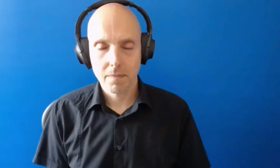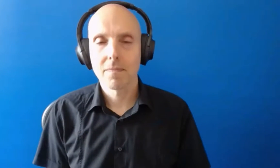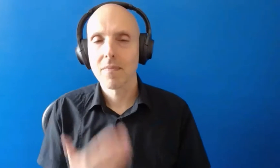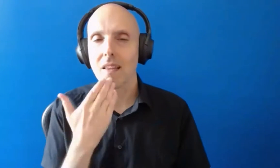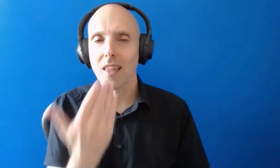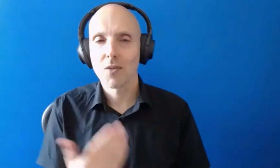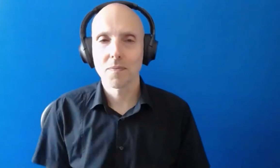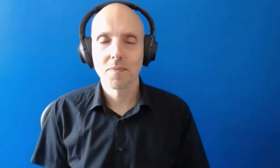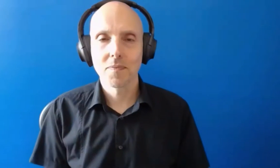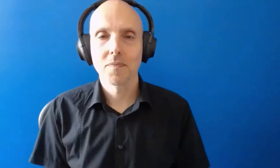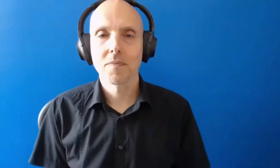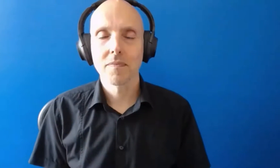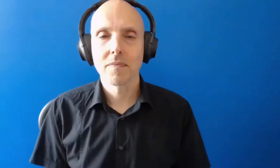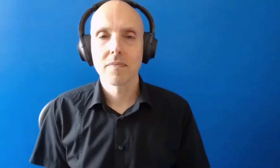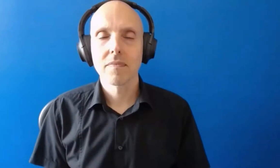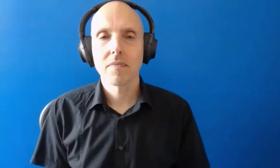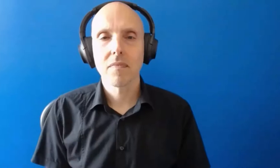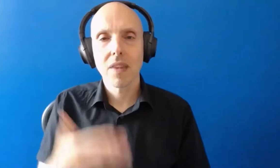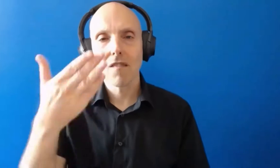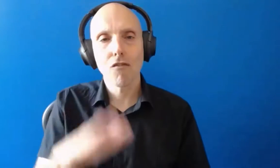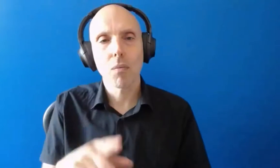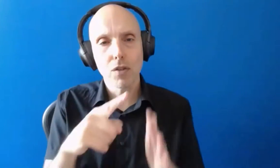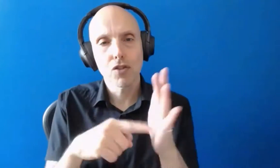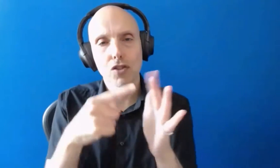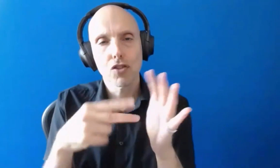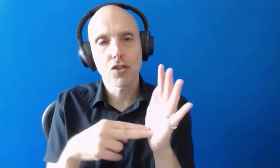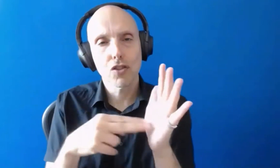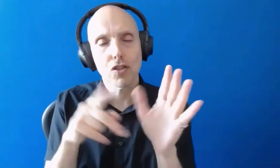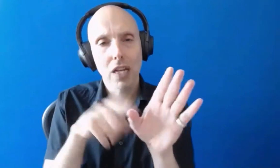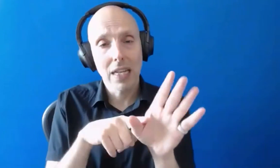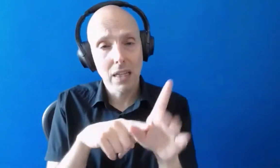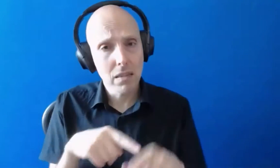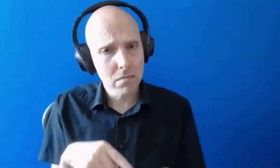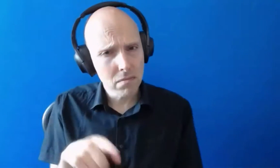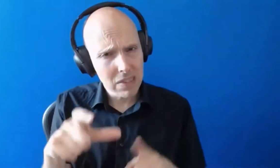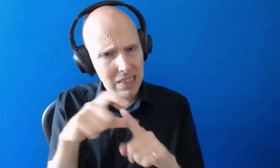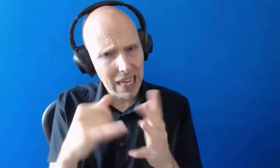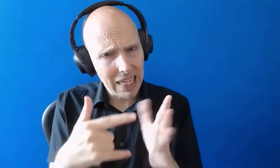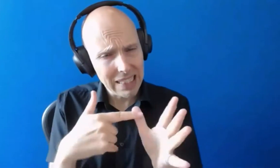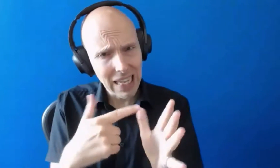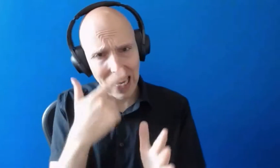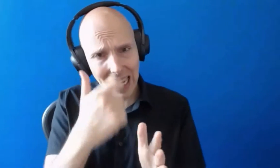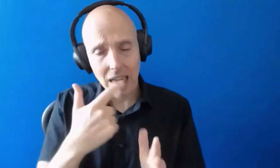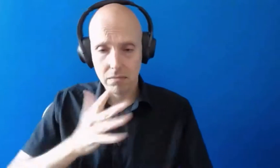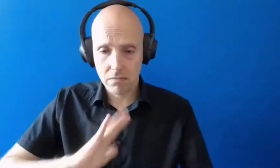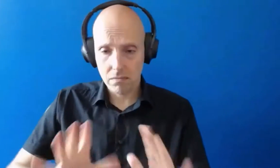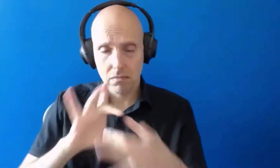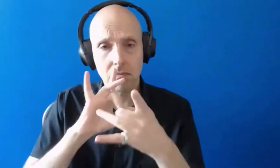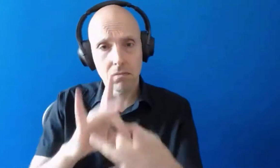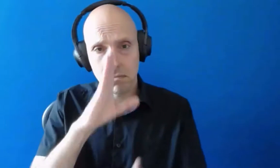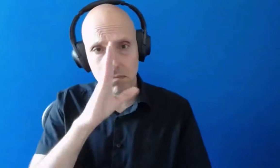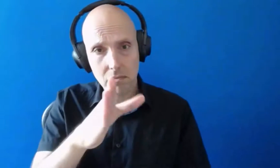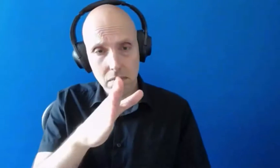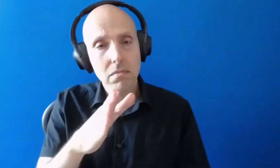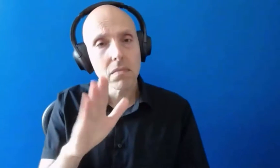and this is a question from jenny can dsa be contacted in british sign language for example via